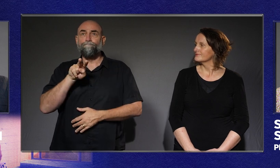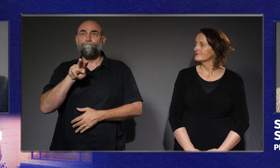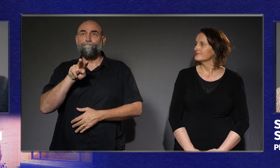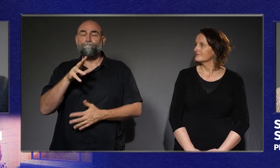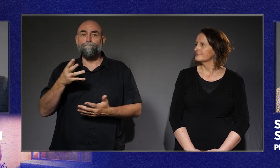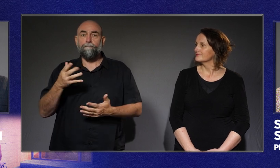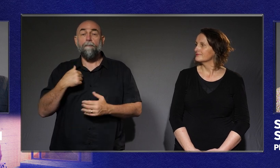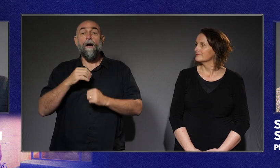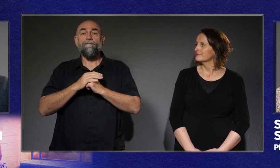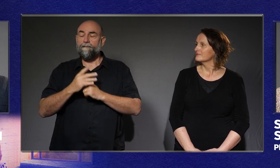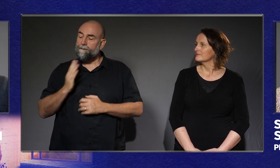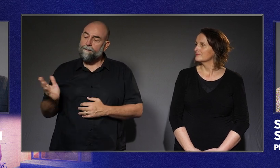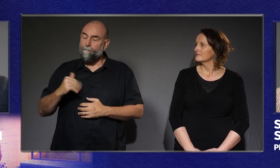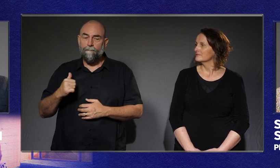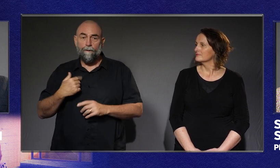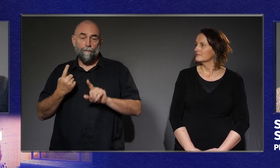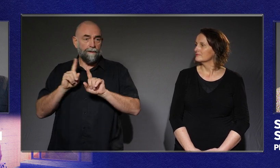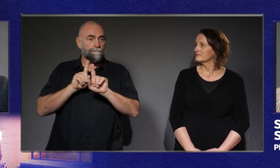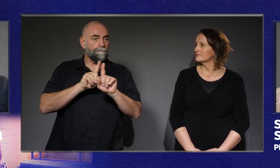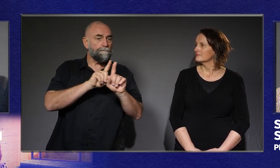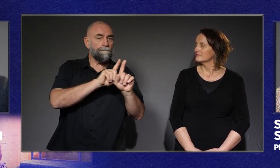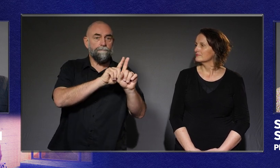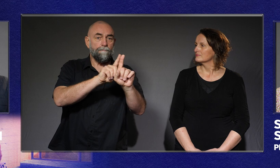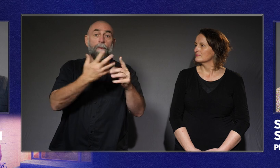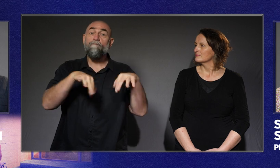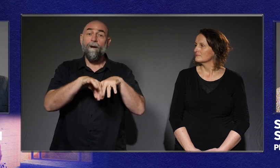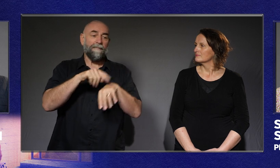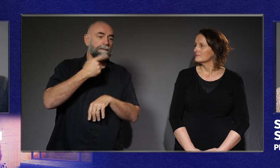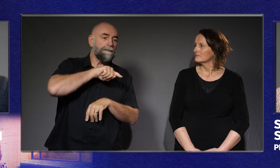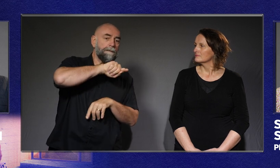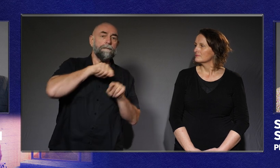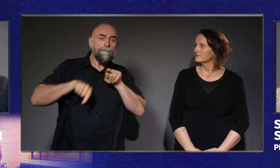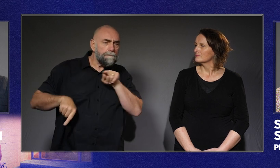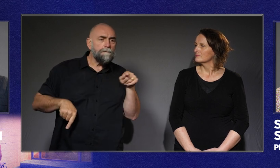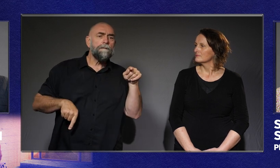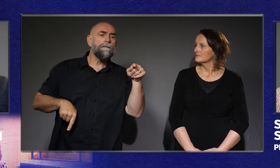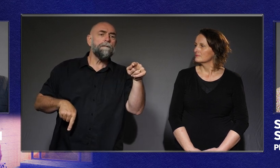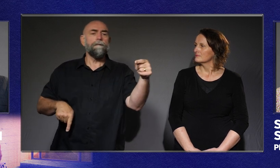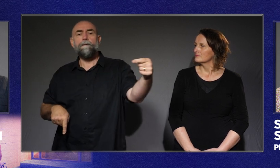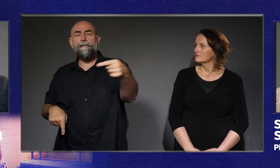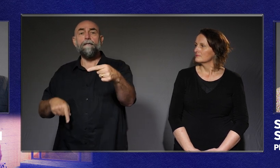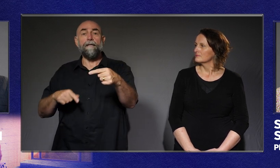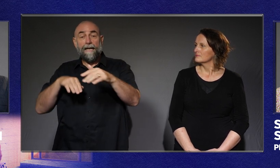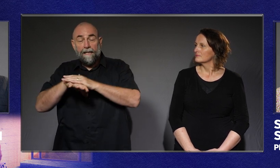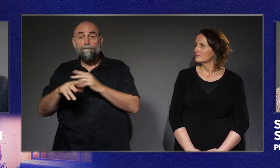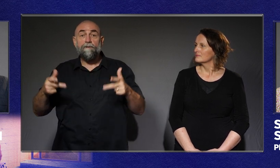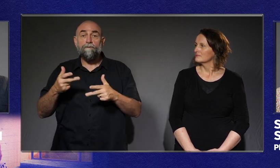A friend takes me around the back, past the rubbish bins, and we find our way into the restaurant through the kitchen.